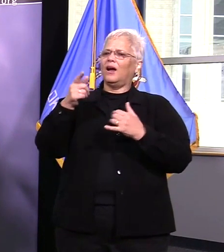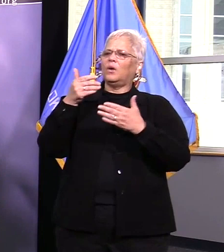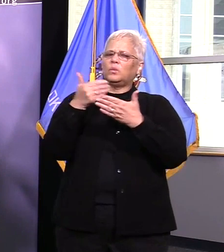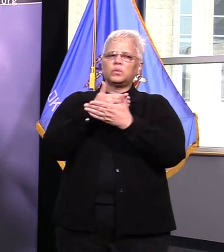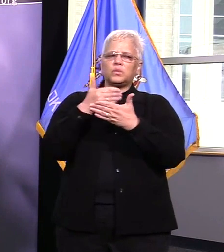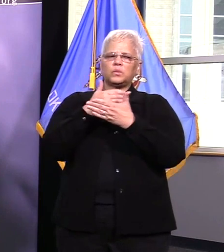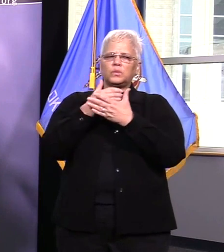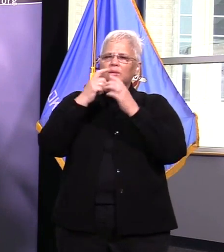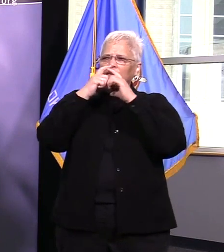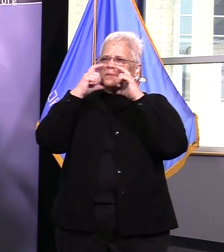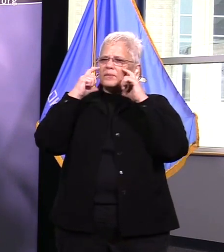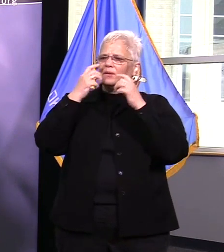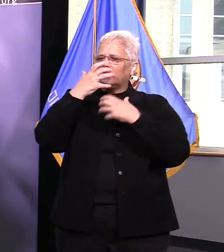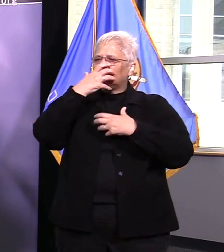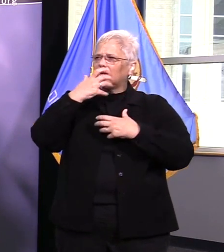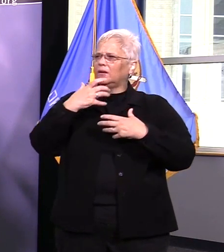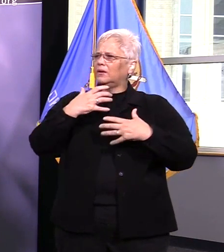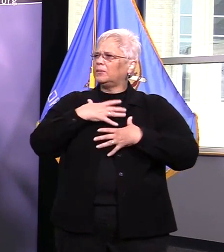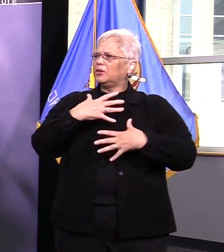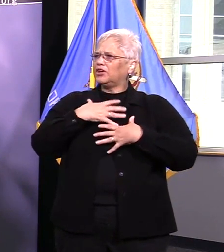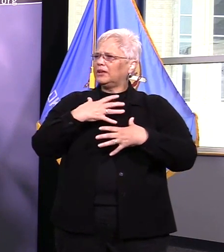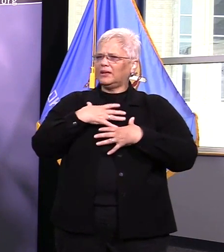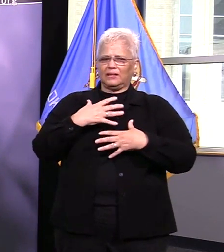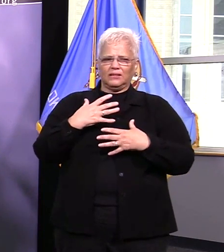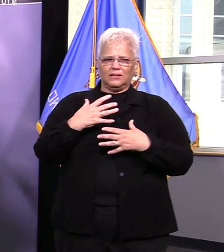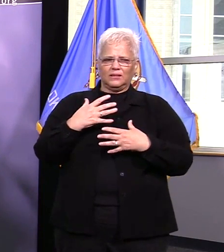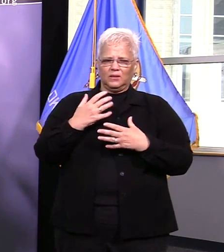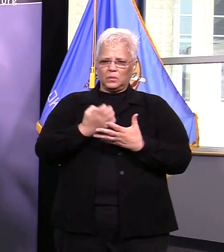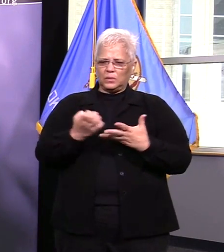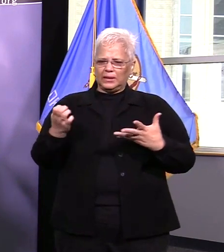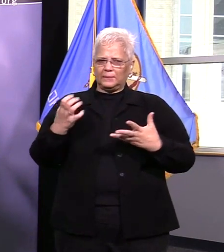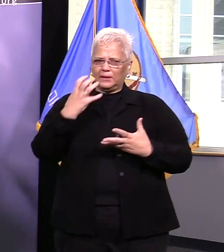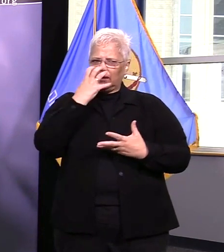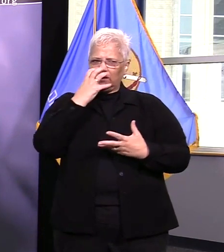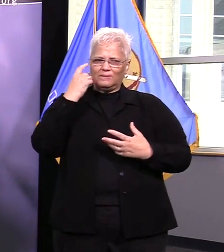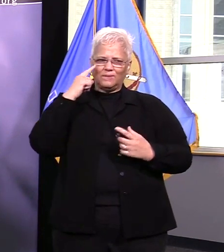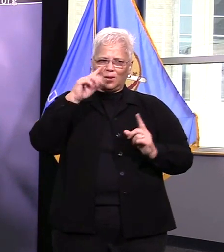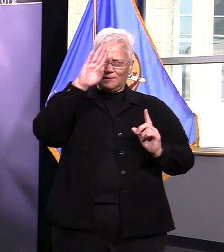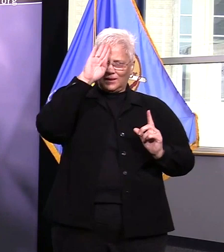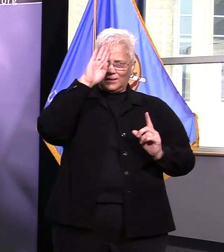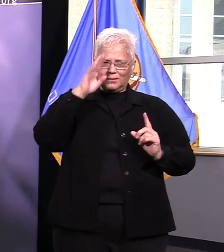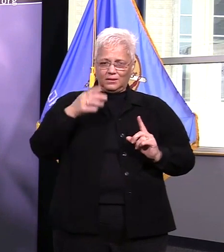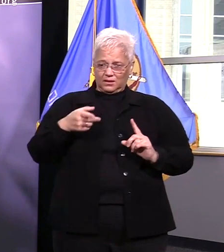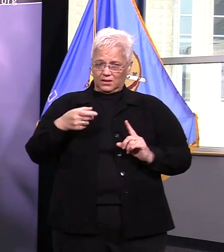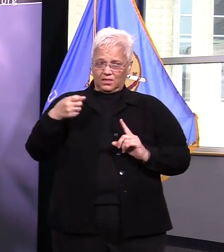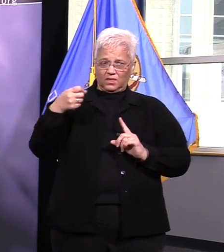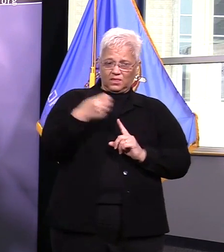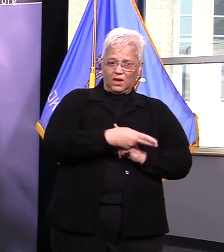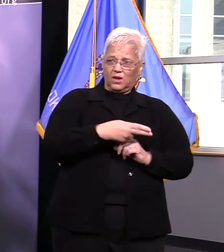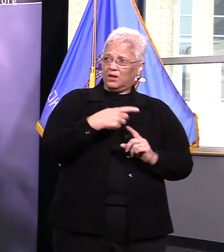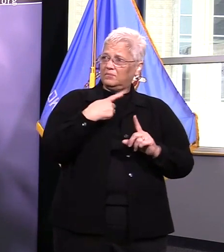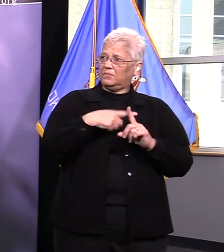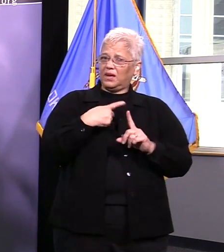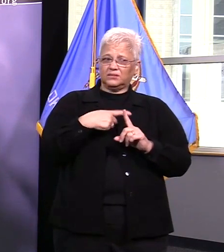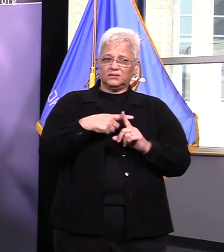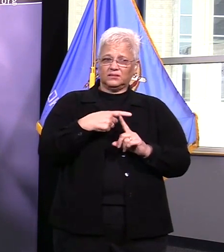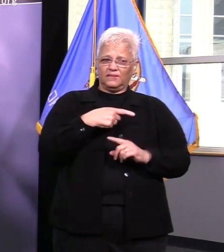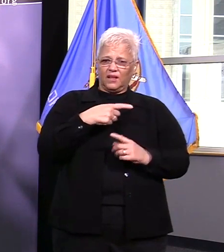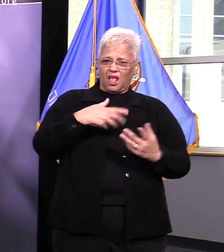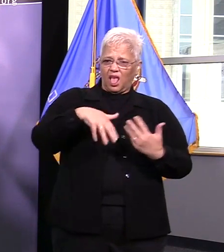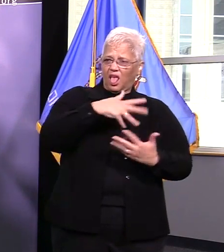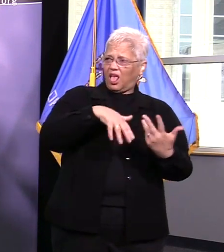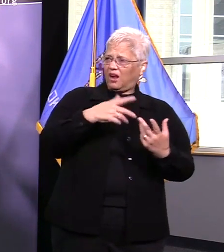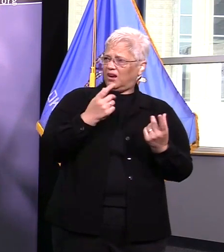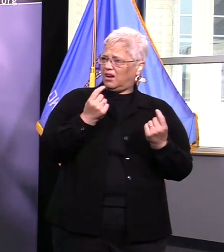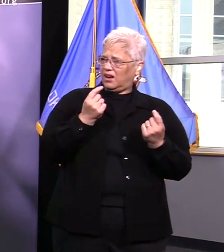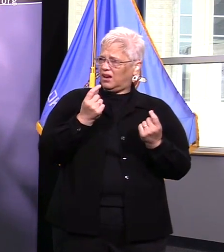even throwing some of the products away after use with someone suspected of being positive for covid19 no we have a cleaning